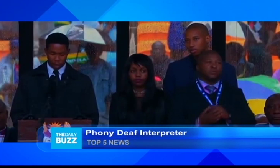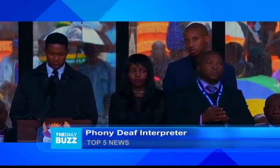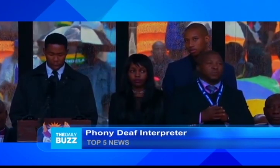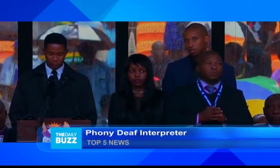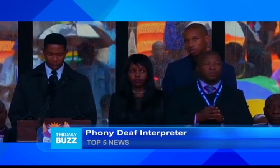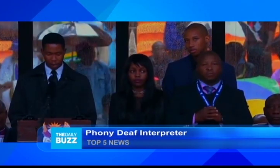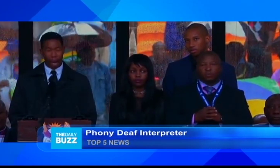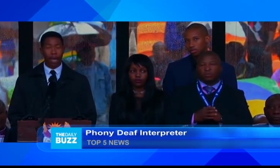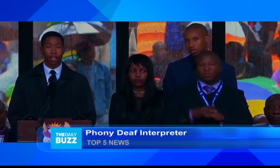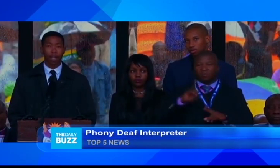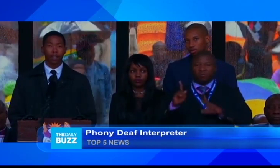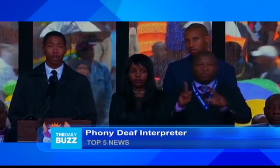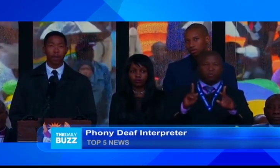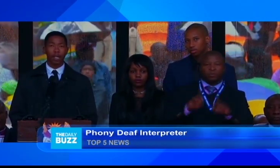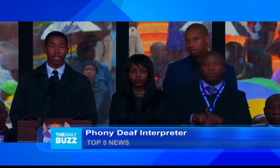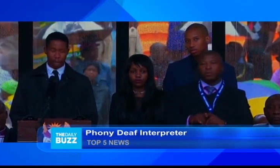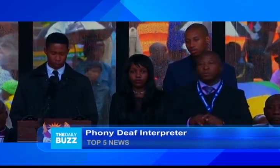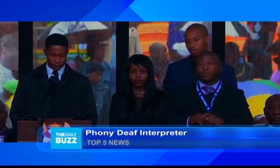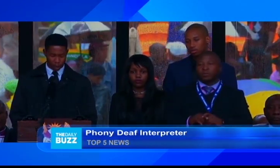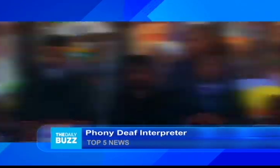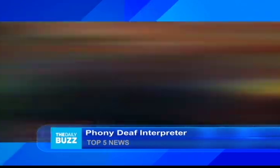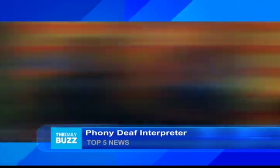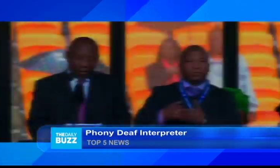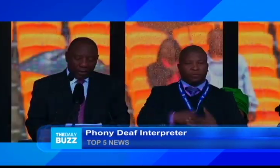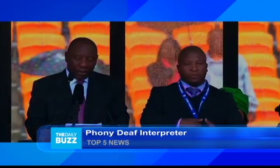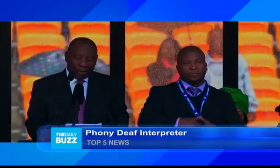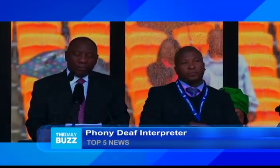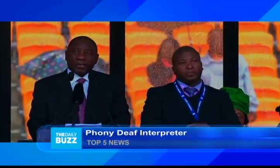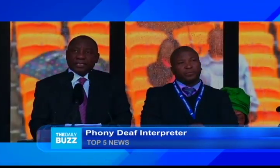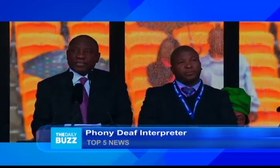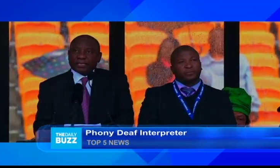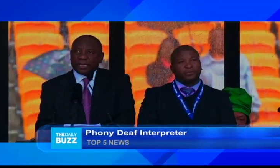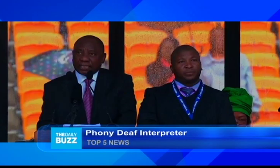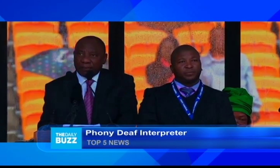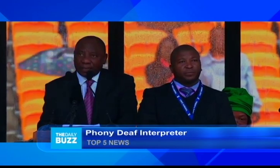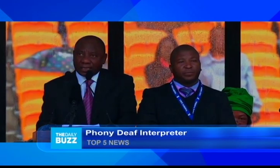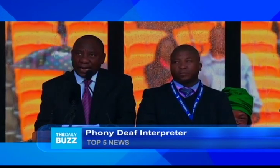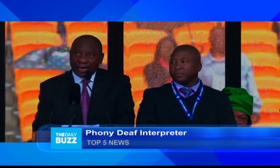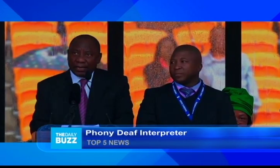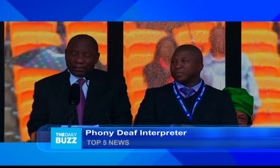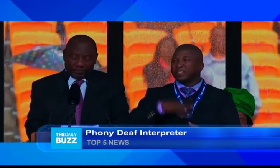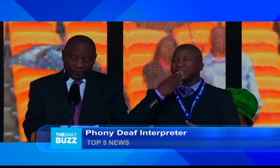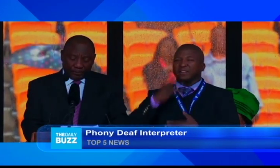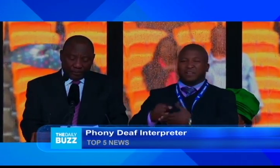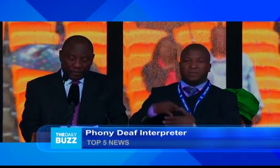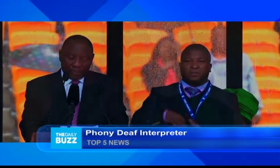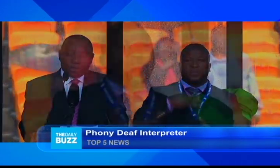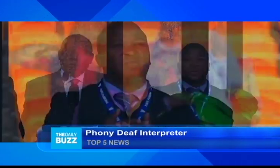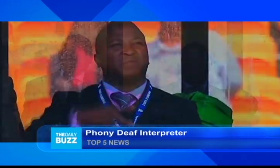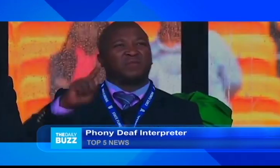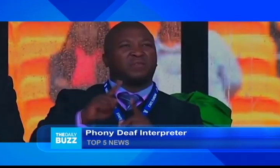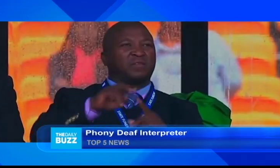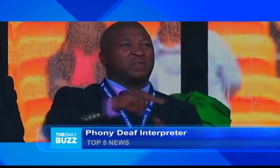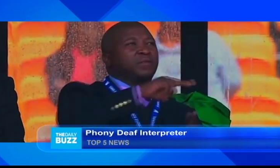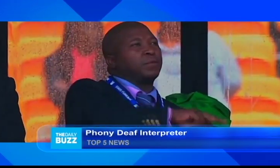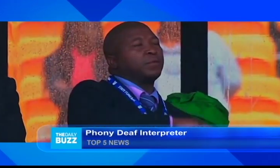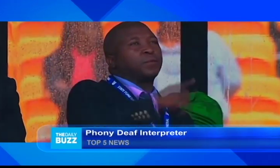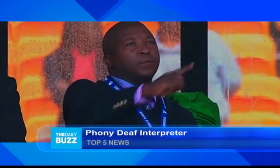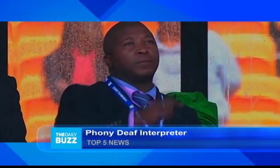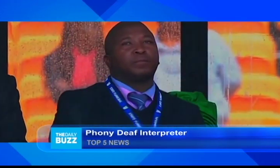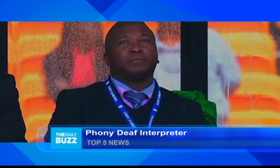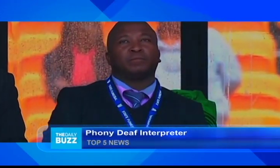events in recent history after it turns out the sign language interpreter during Nelson Mandela's memorial service was nothing but a fake.